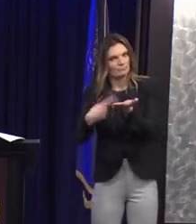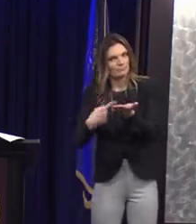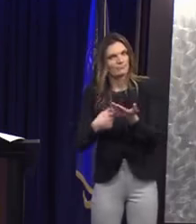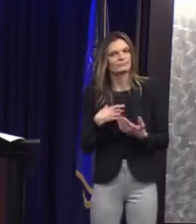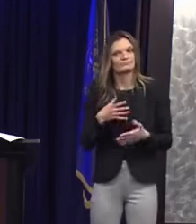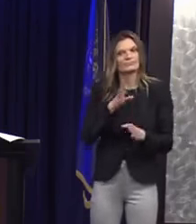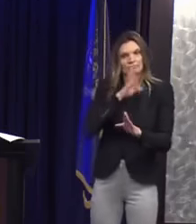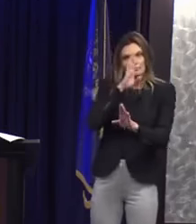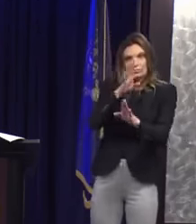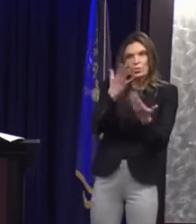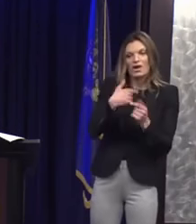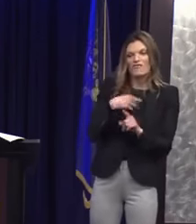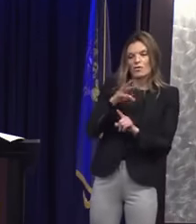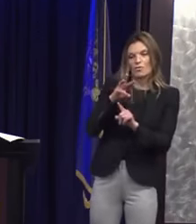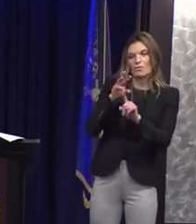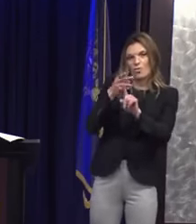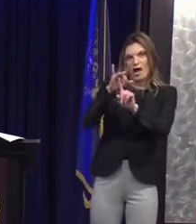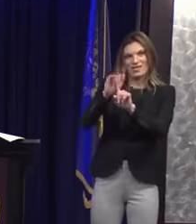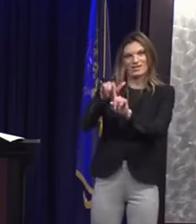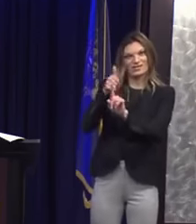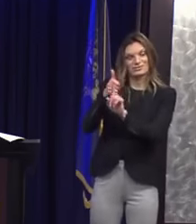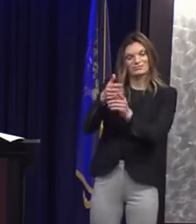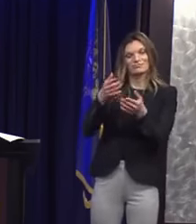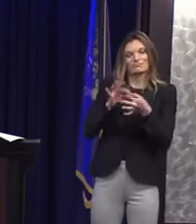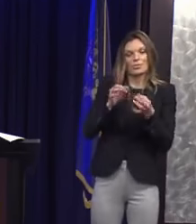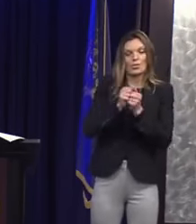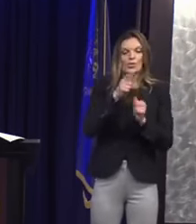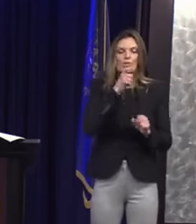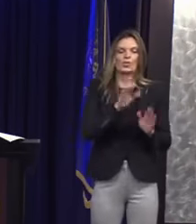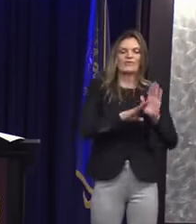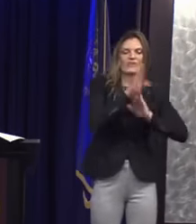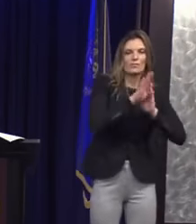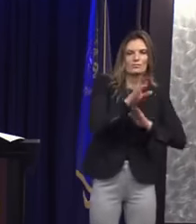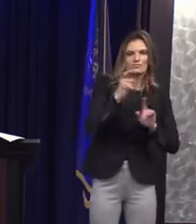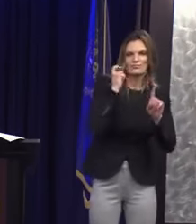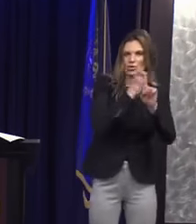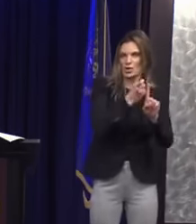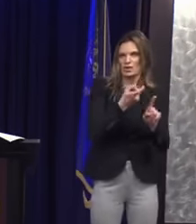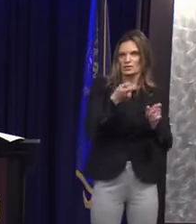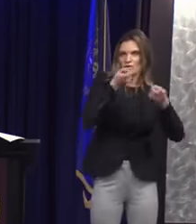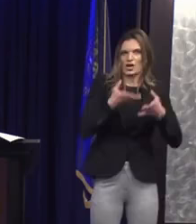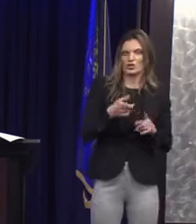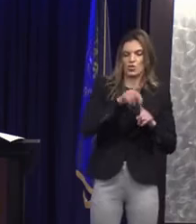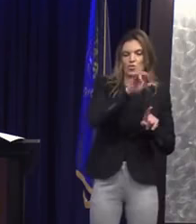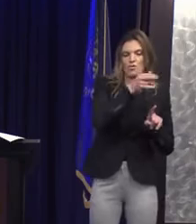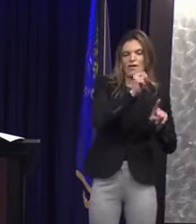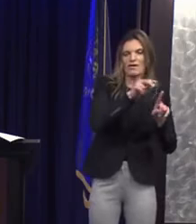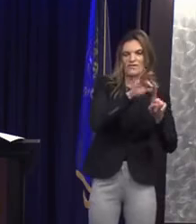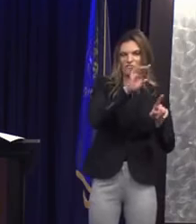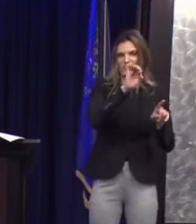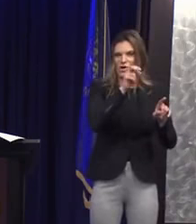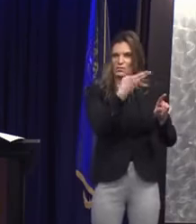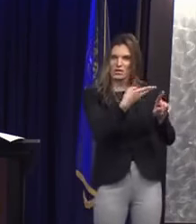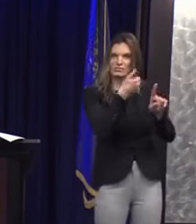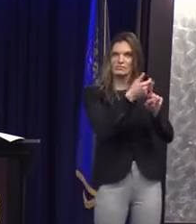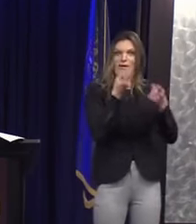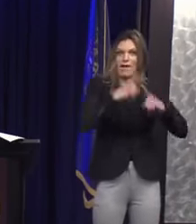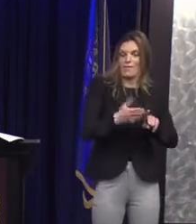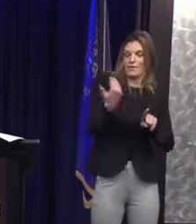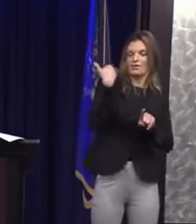Wiley and the Office of Development and Grants Director, Ryan Fredericks, which occurred in December